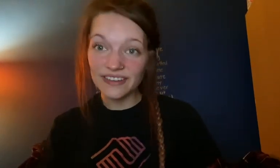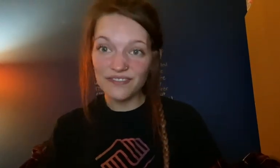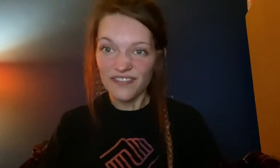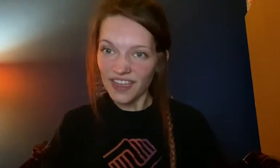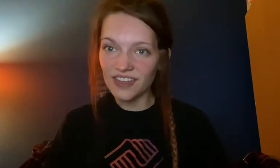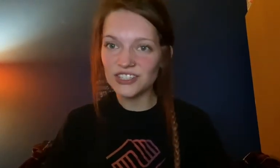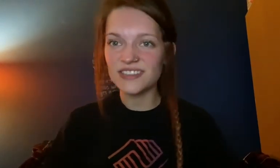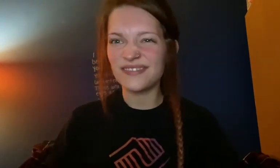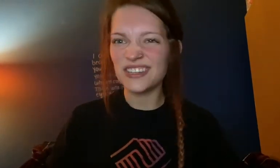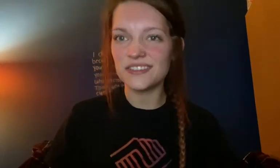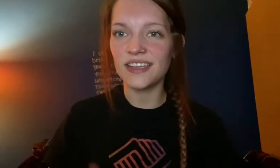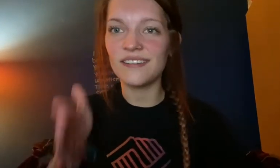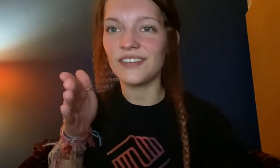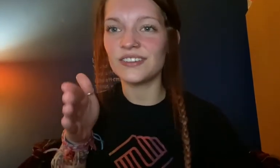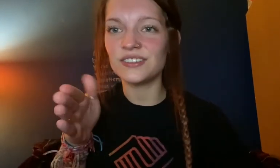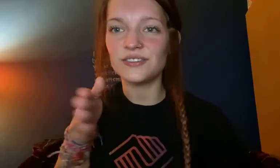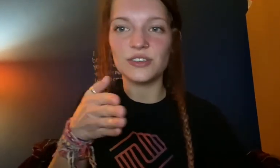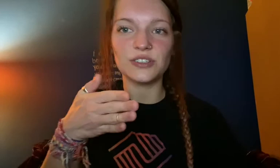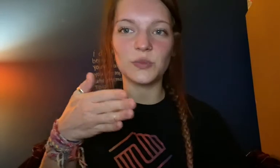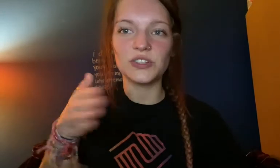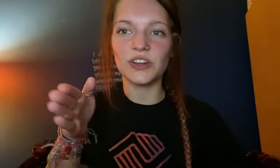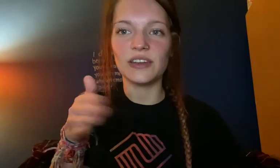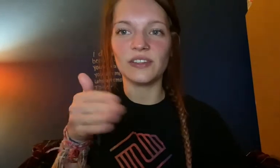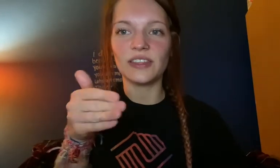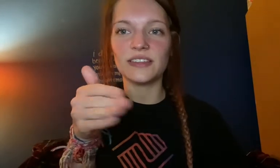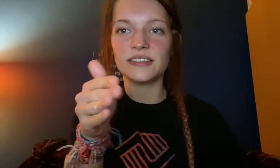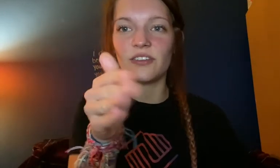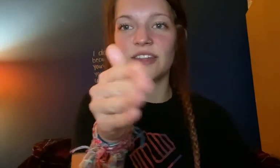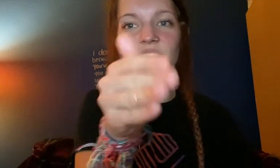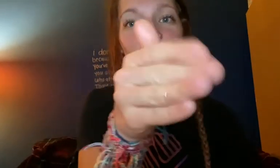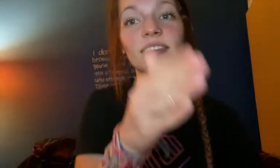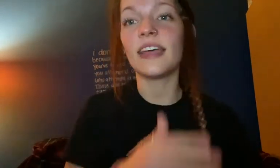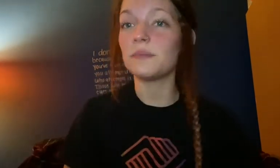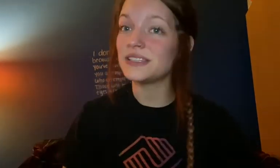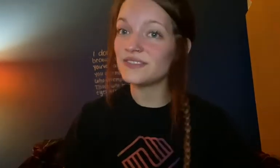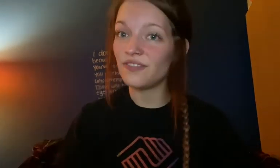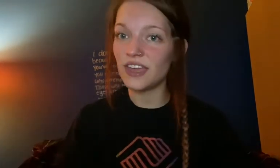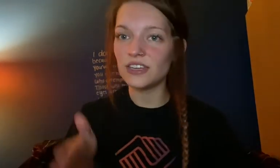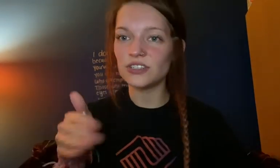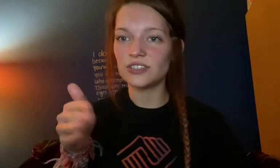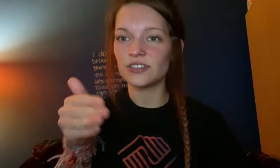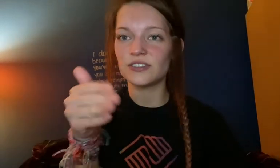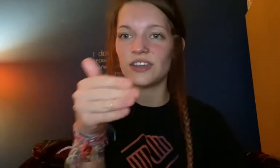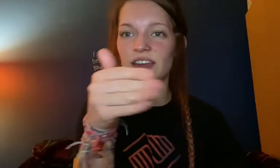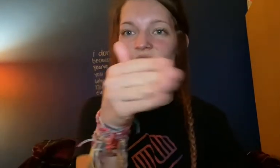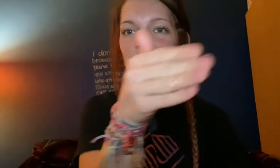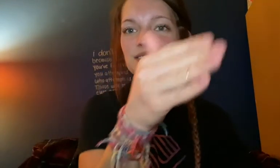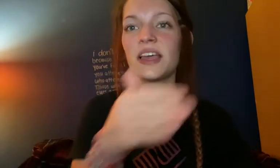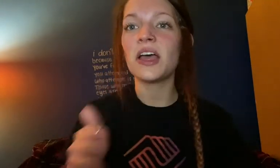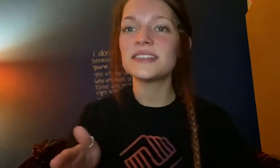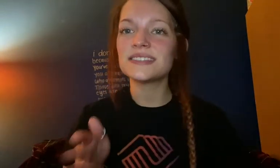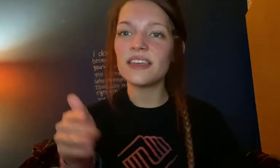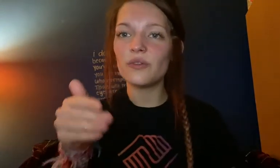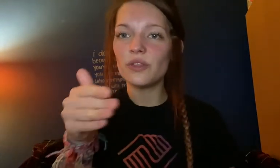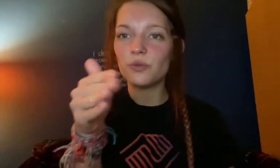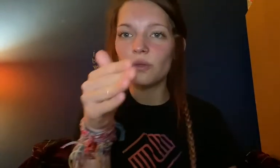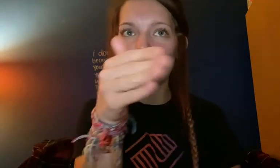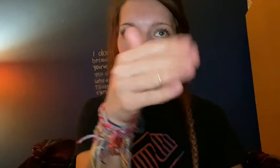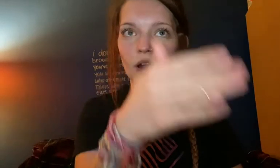fish because fish is kind of fun too. So you just put your hand out like this and go like that. That means fish. So you kind of slither in through the water.